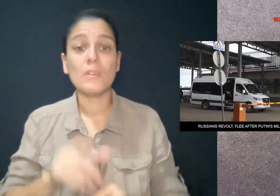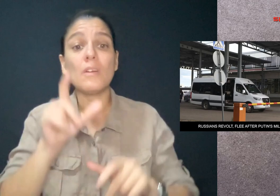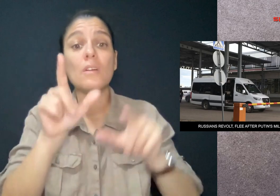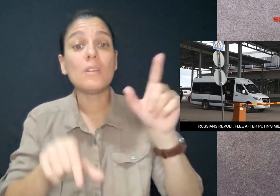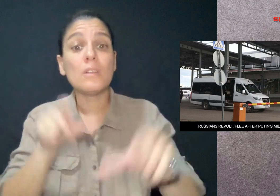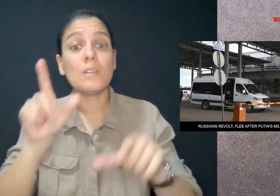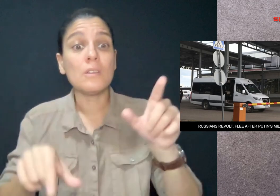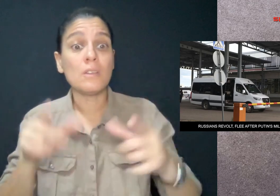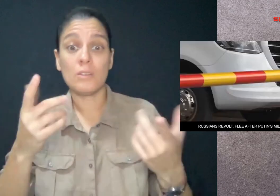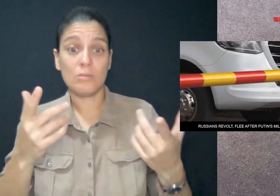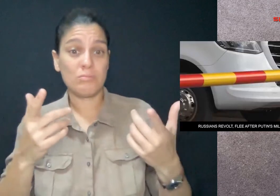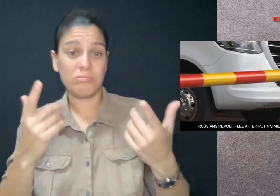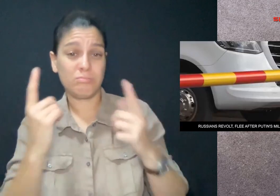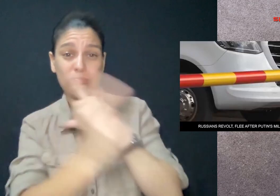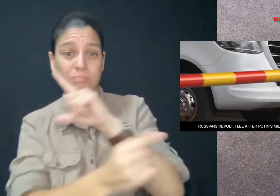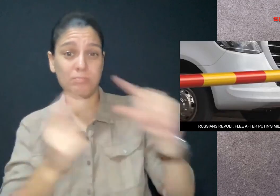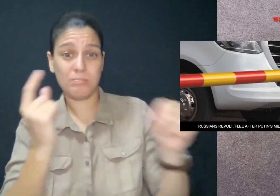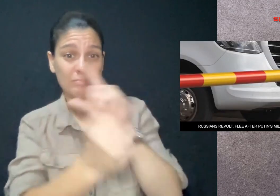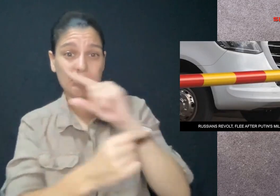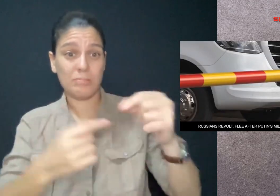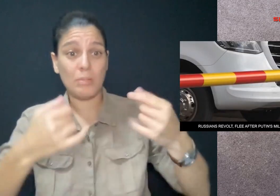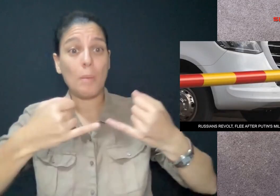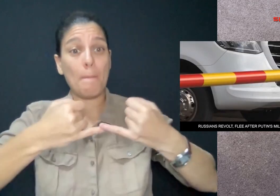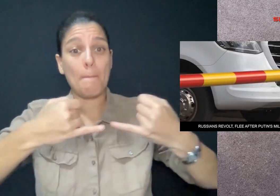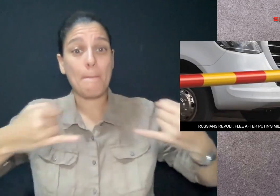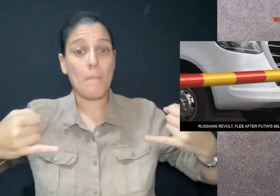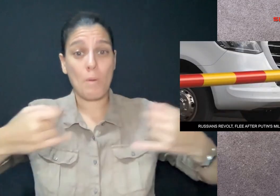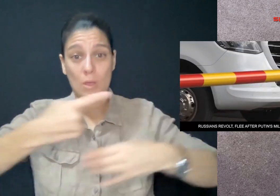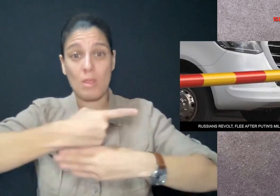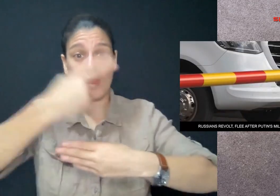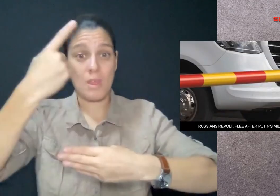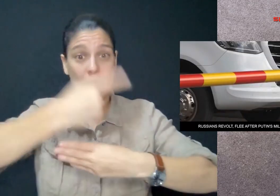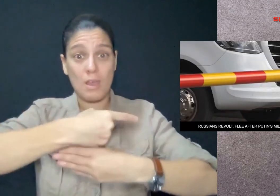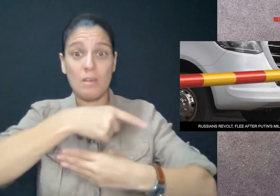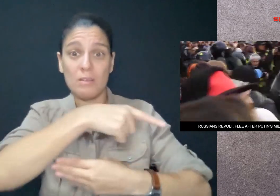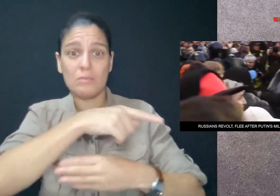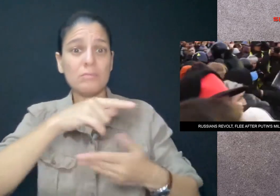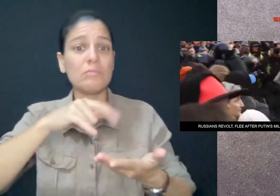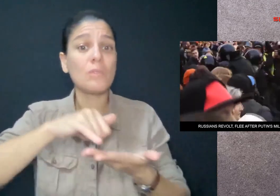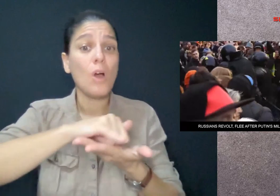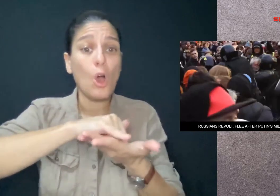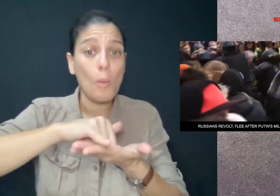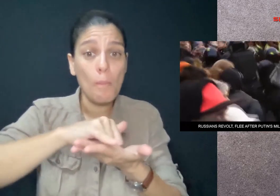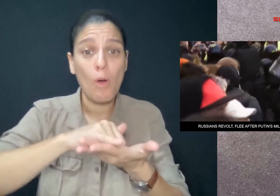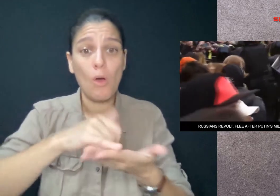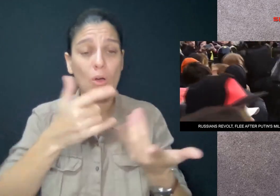And people are fleeing to the border and airports in an attempt to flee the country.